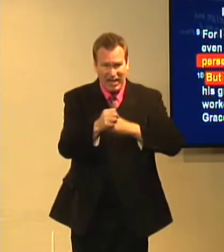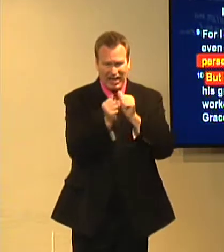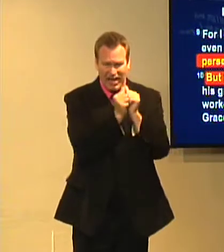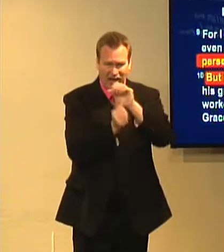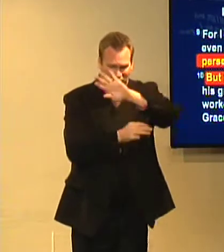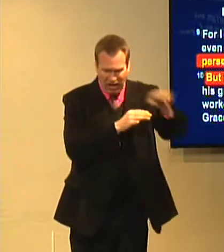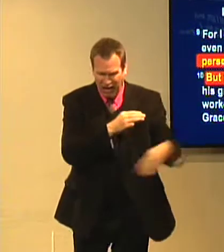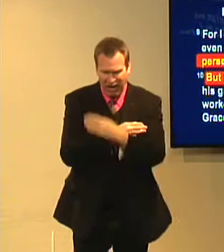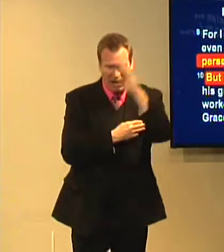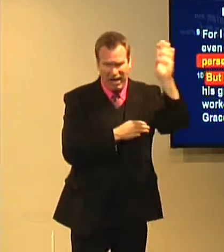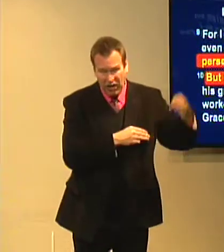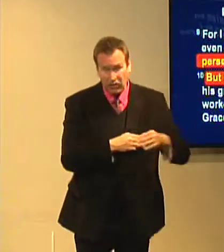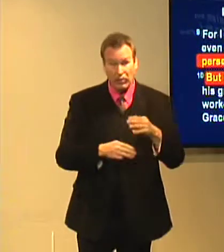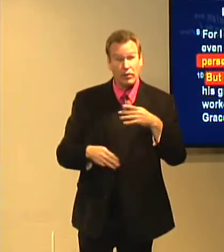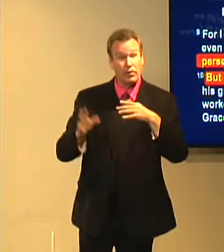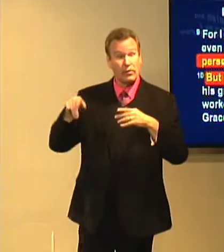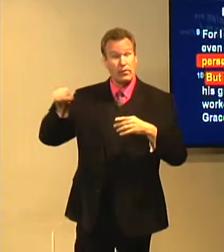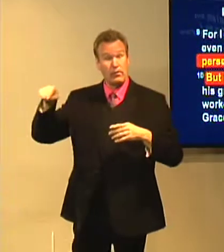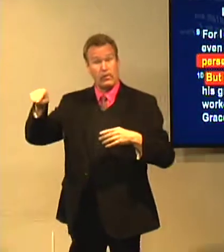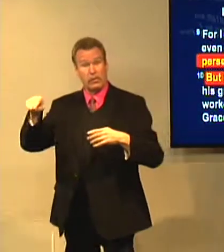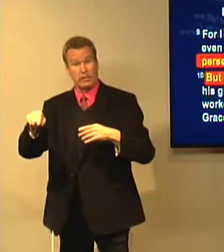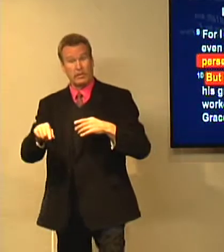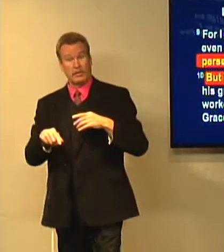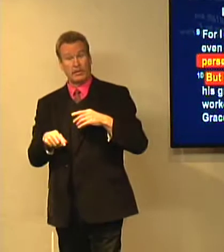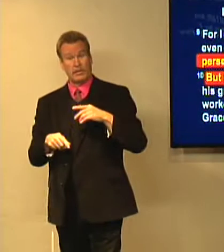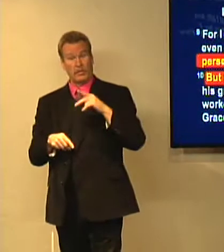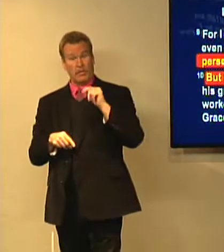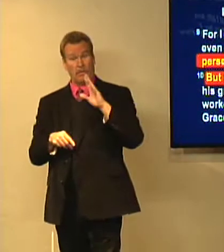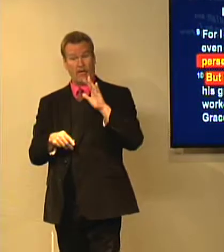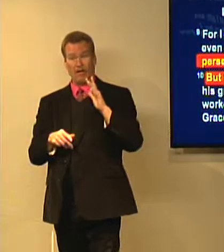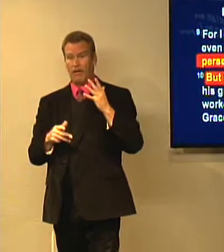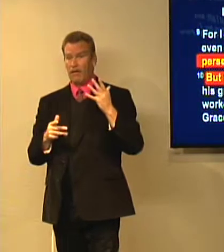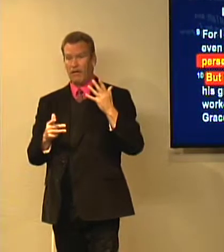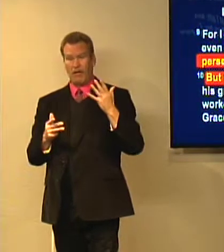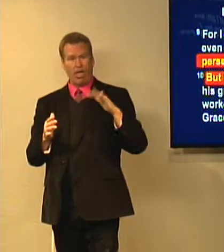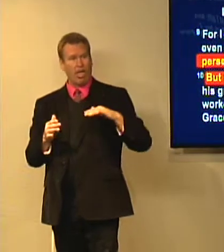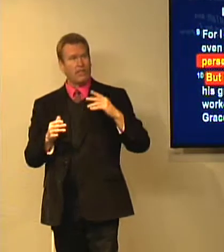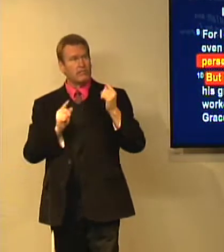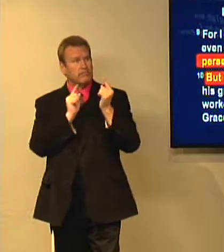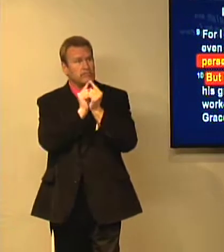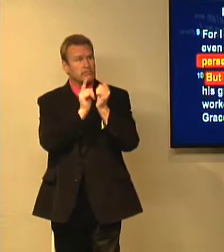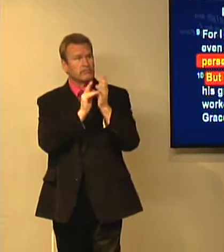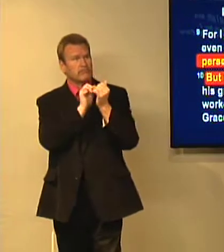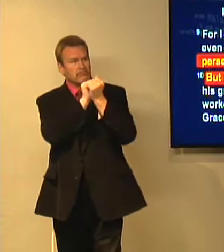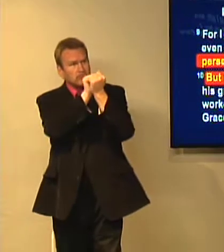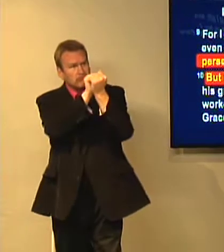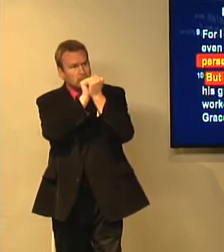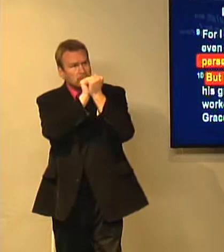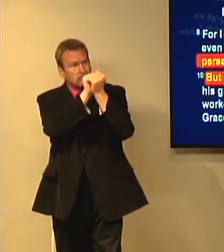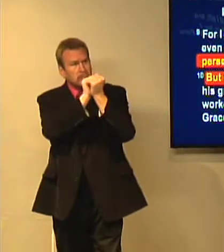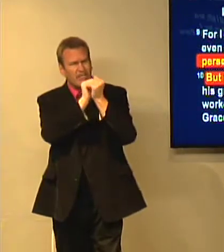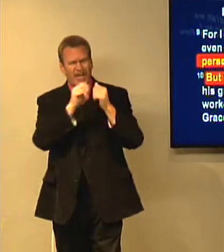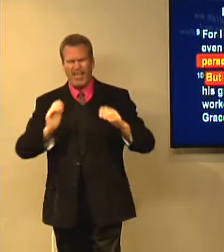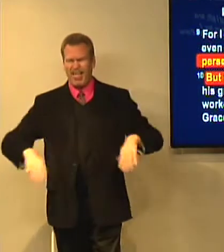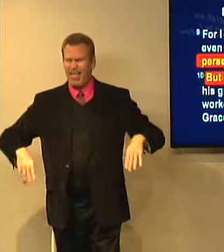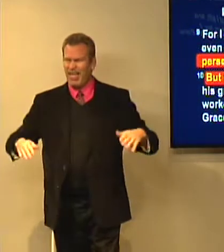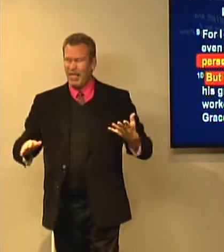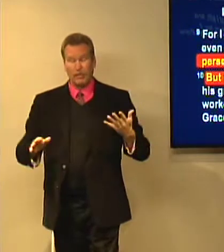those all had been here for three years, had been with him for three years, but Paul hadn't even met him, hadn't spent any time when he was